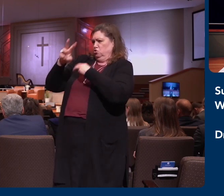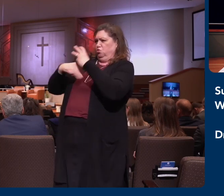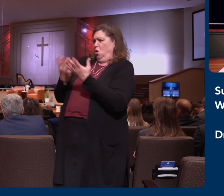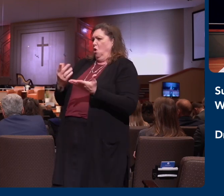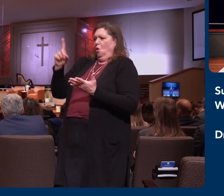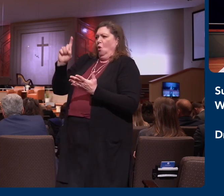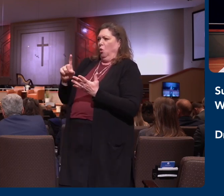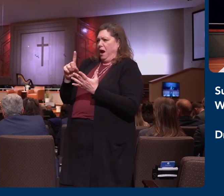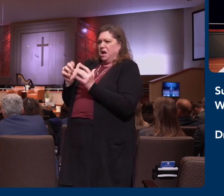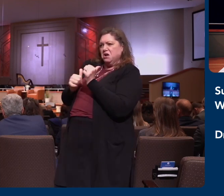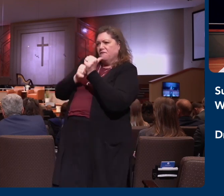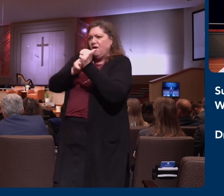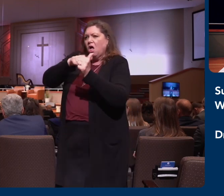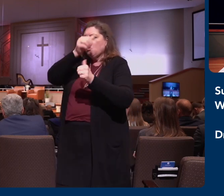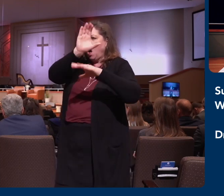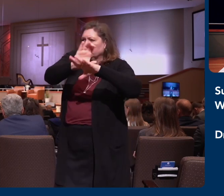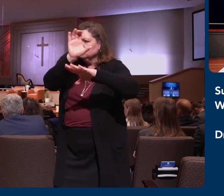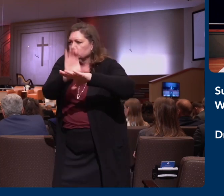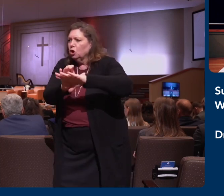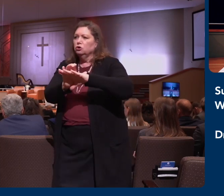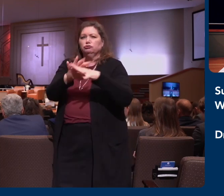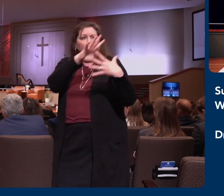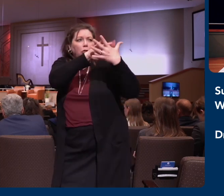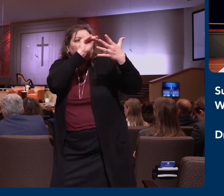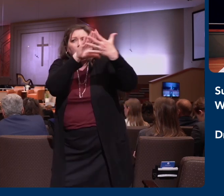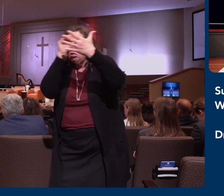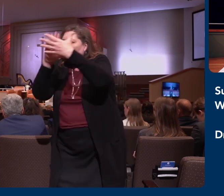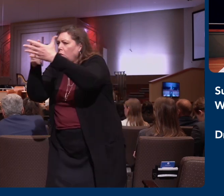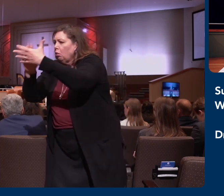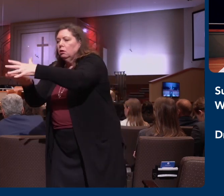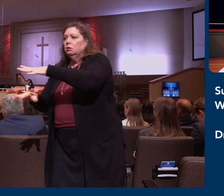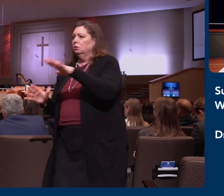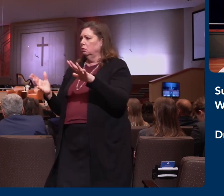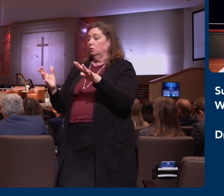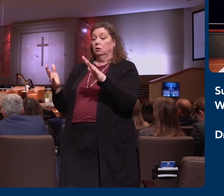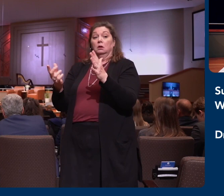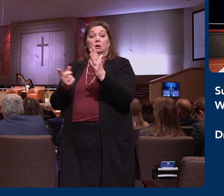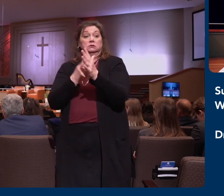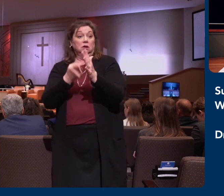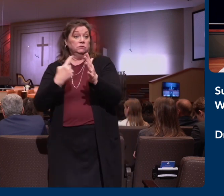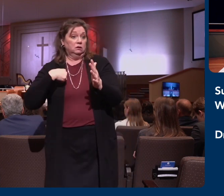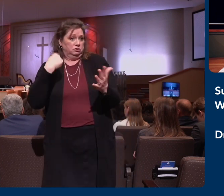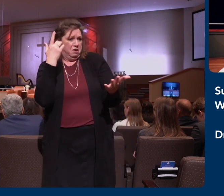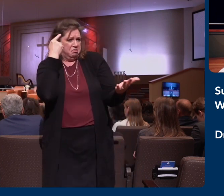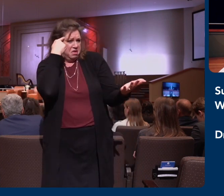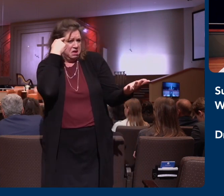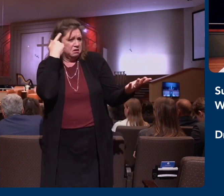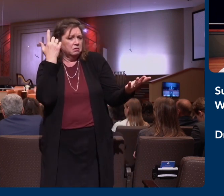churches and pastors. And sometimes we feel like the people get in the way.